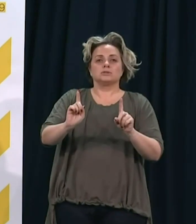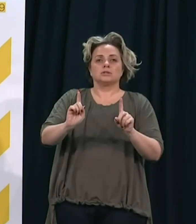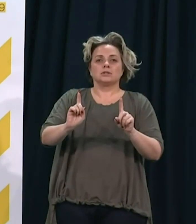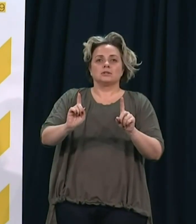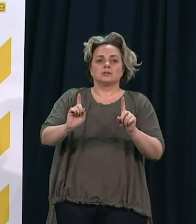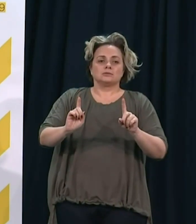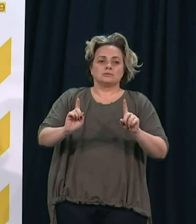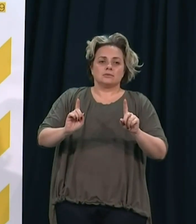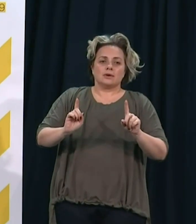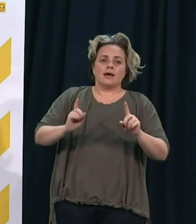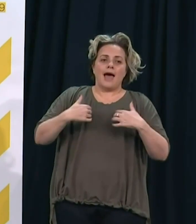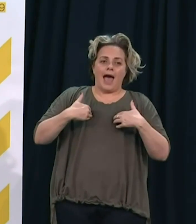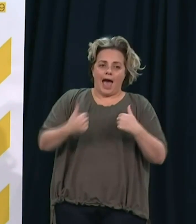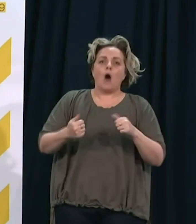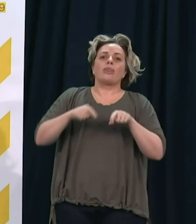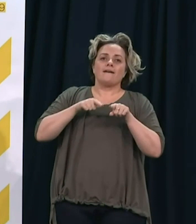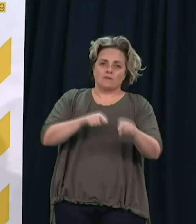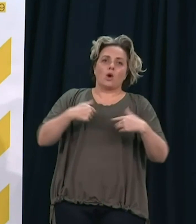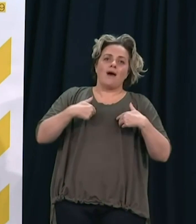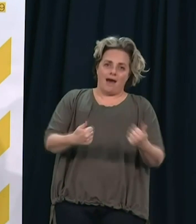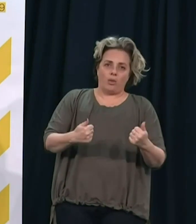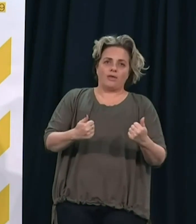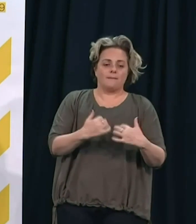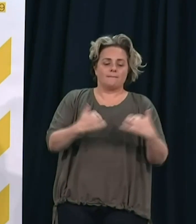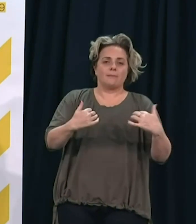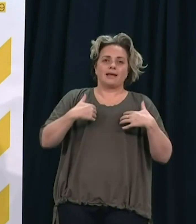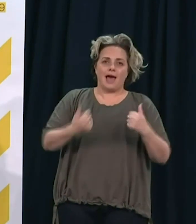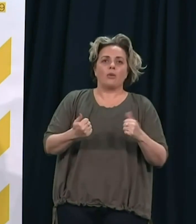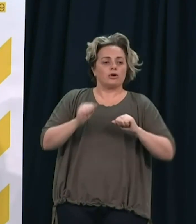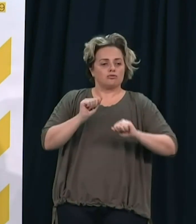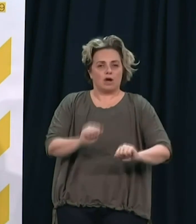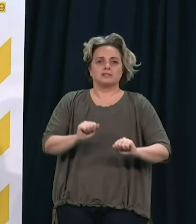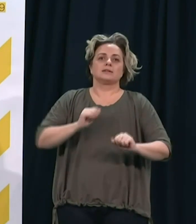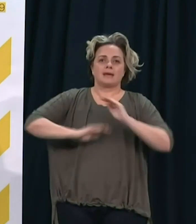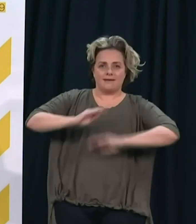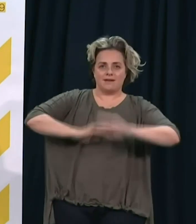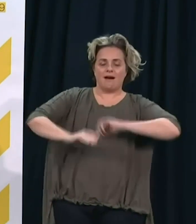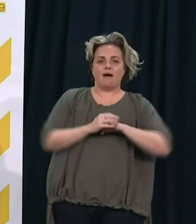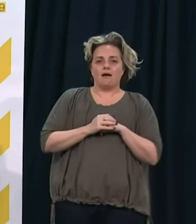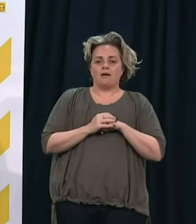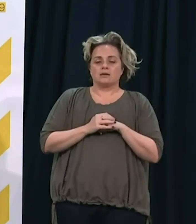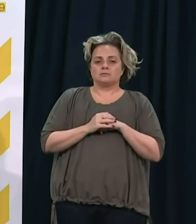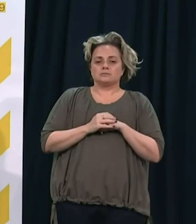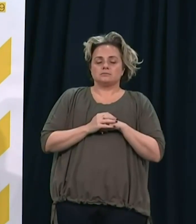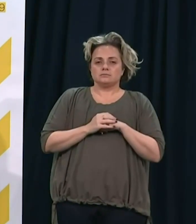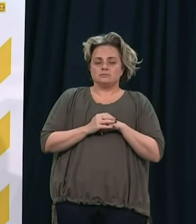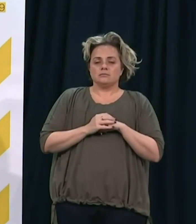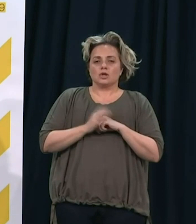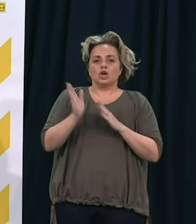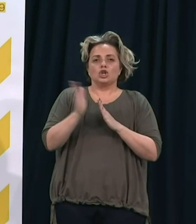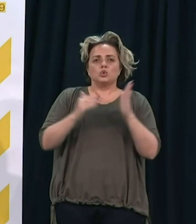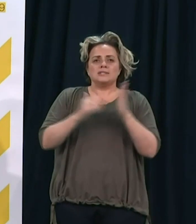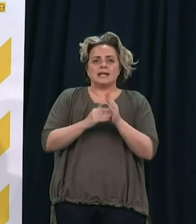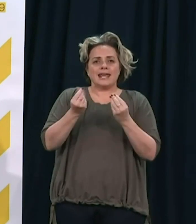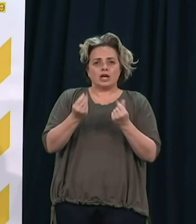remembering the strong position we're in going into this outbreak because of that approach. By the September quarter last year, New Zealand's